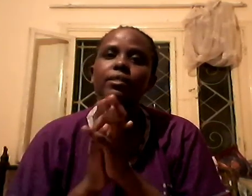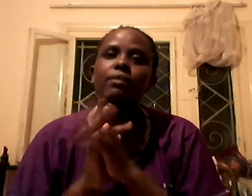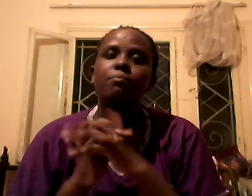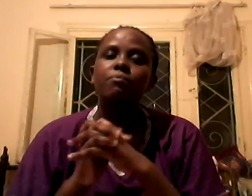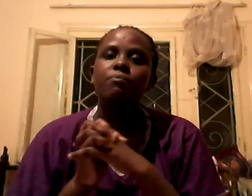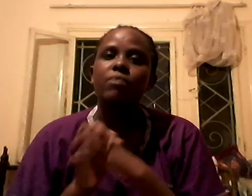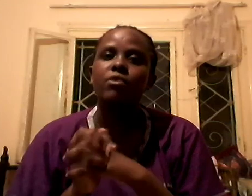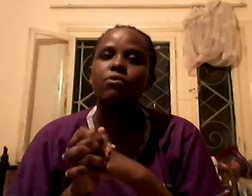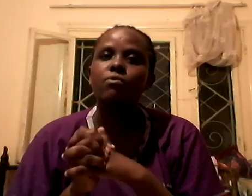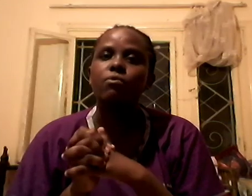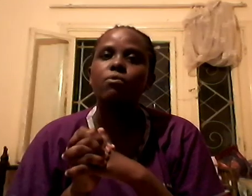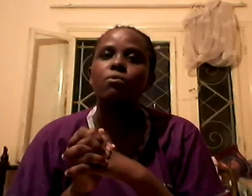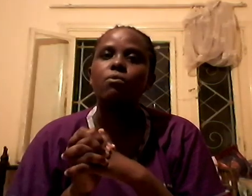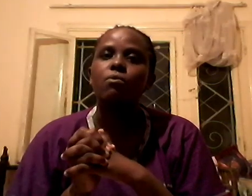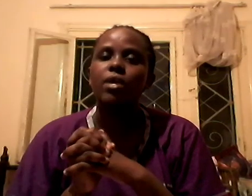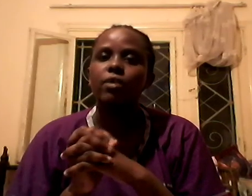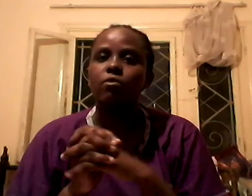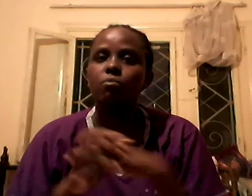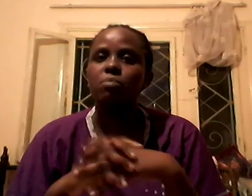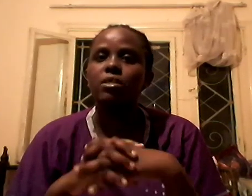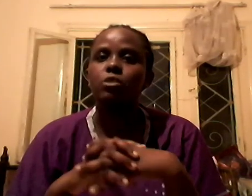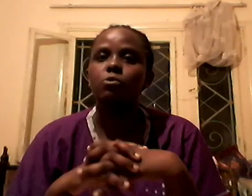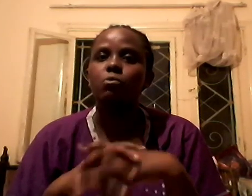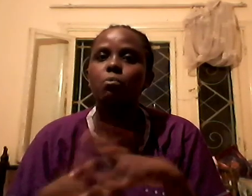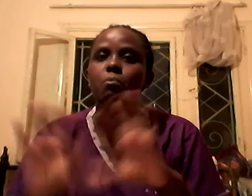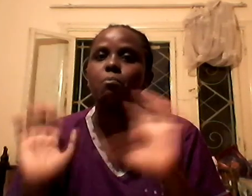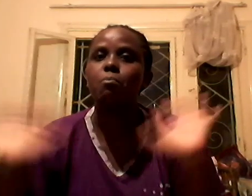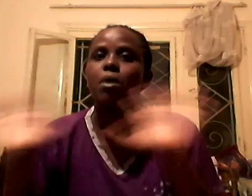video. And God bless you. Bye.